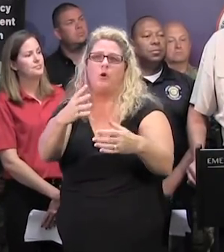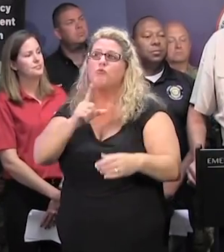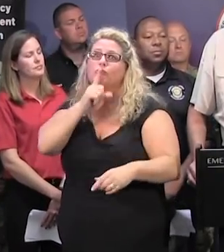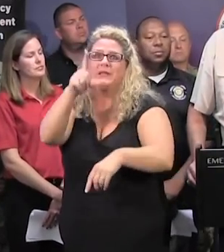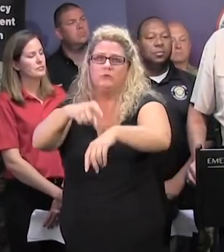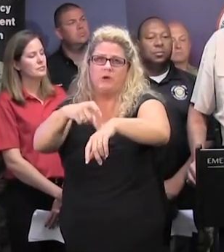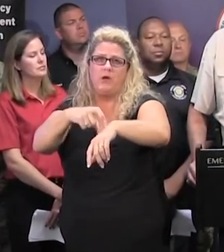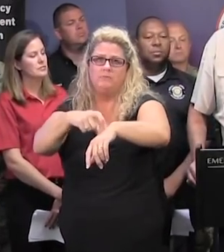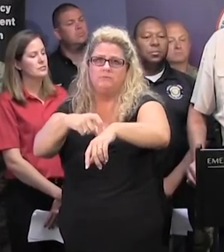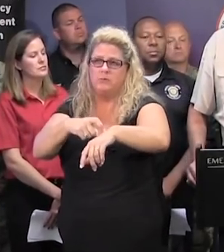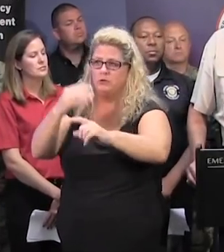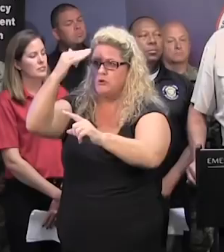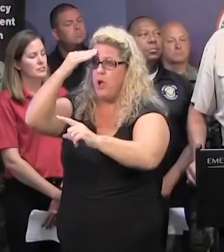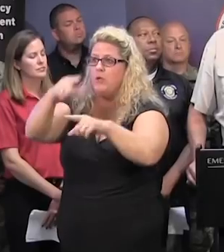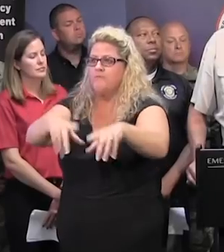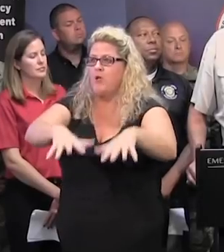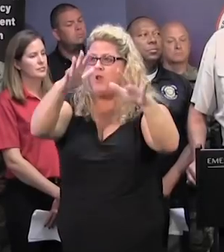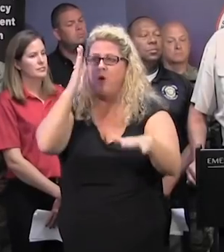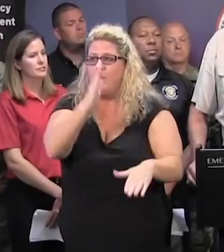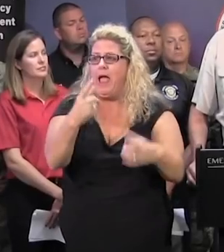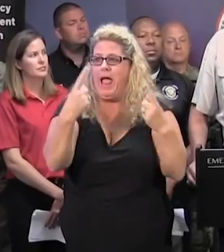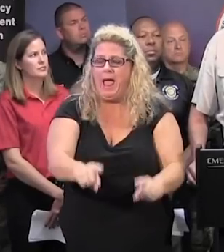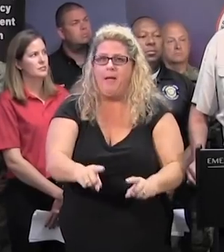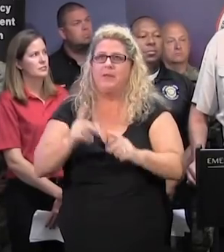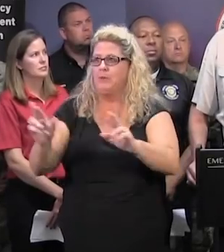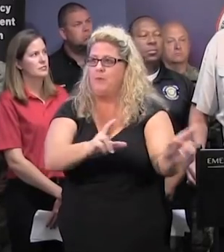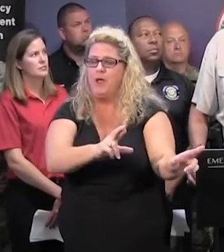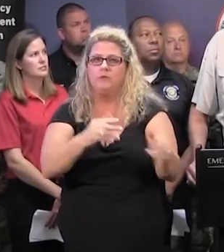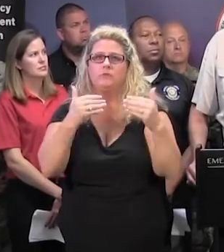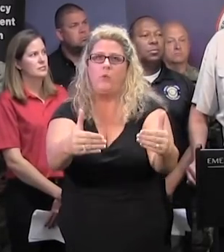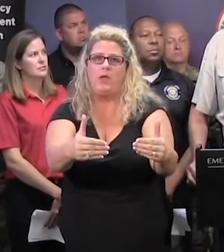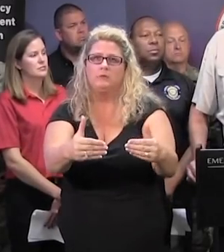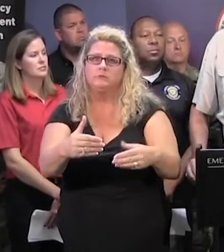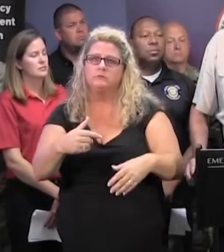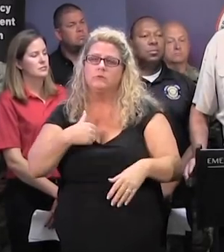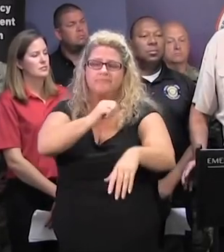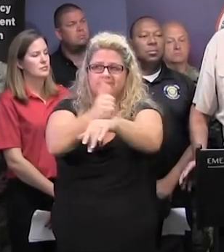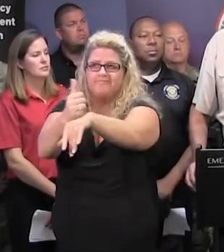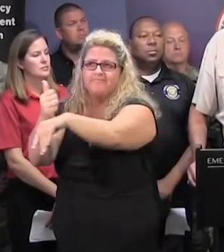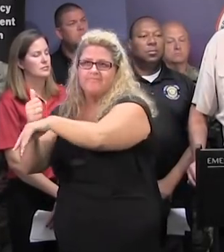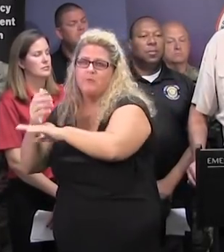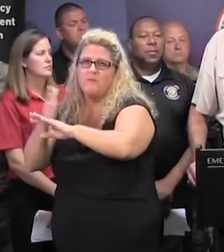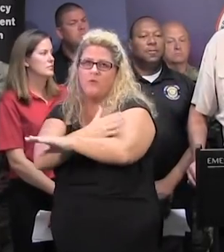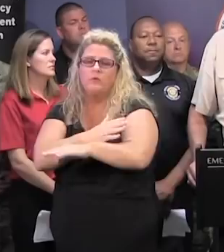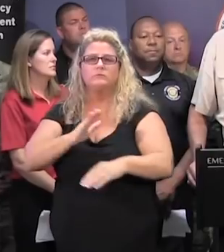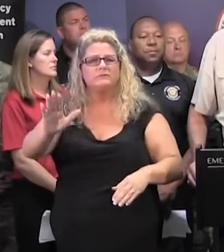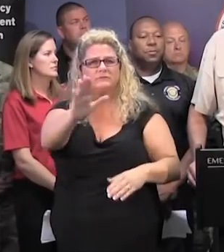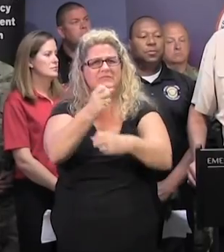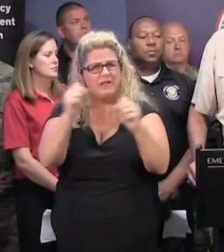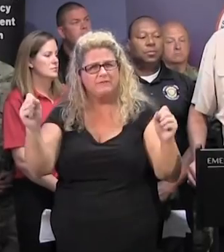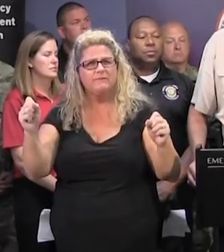floodwaters and anticipate having all of our resources in place. So, once again, be safe.